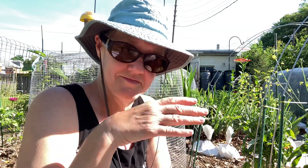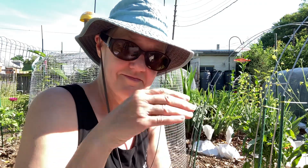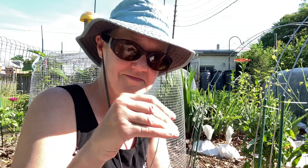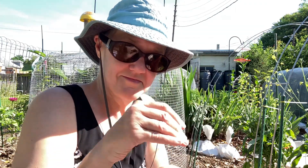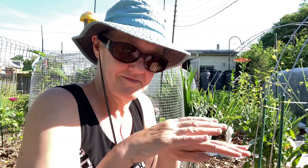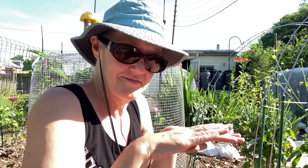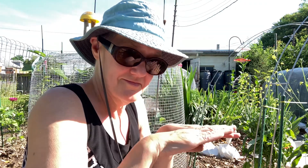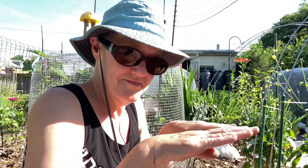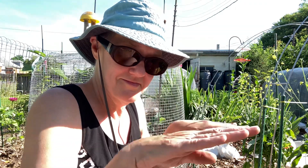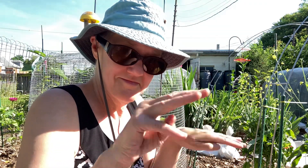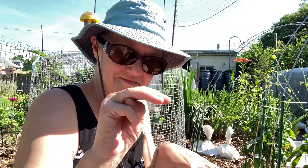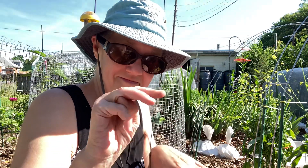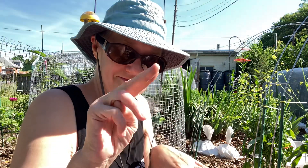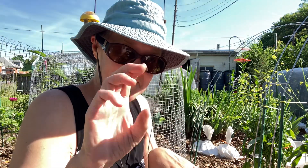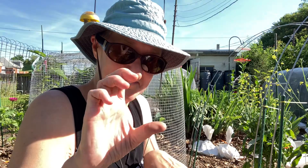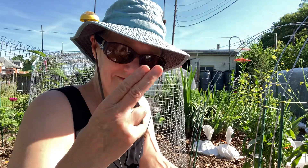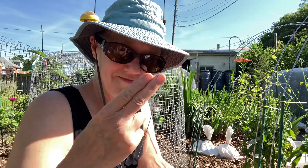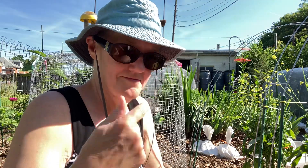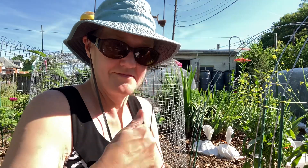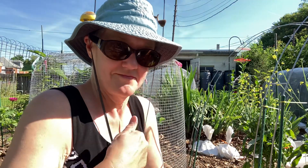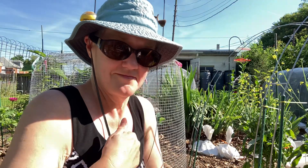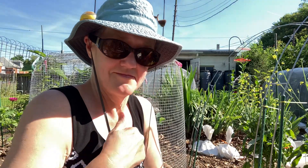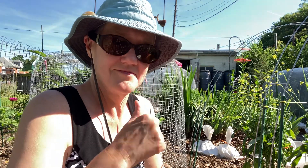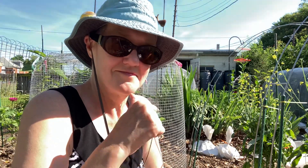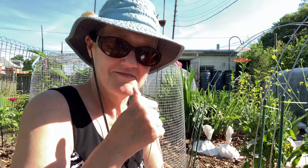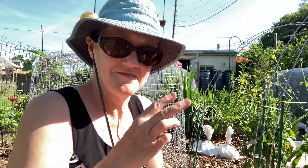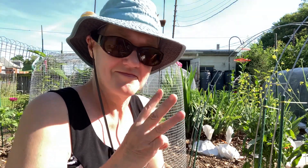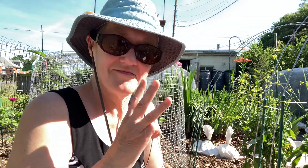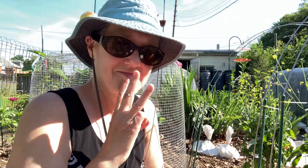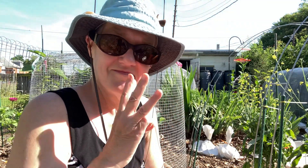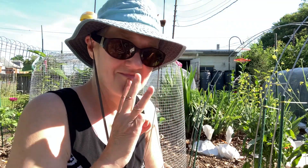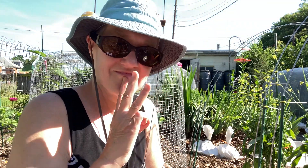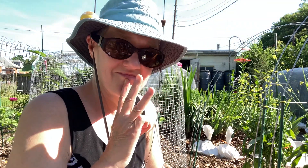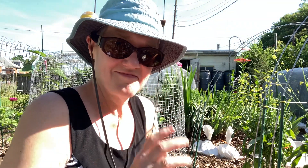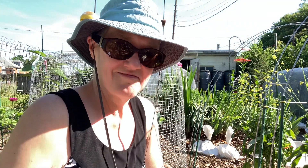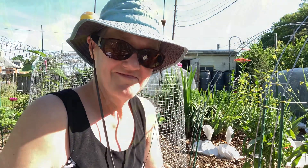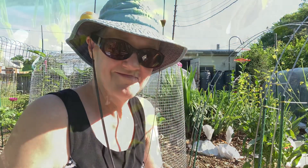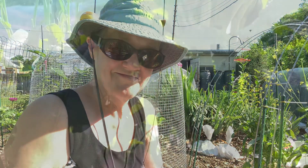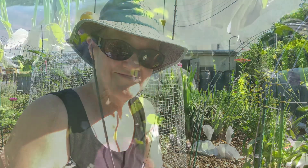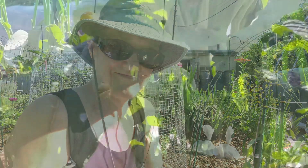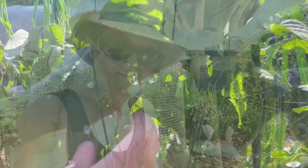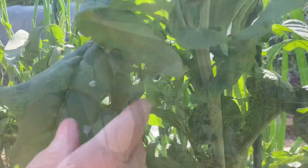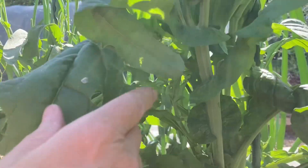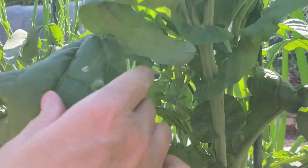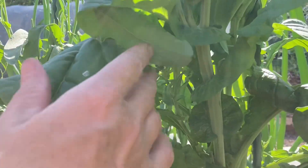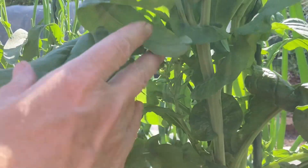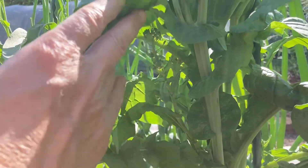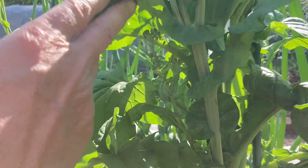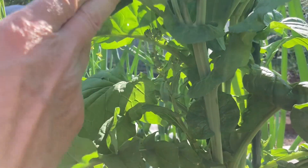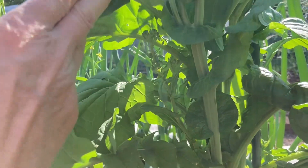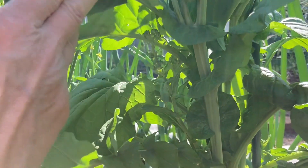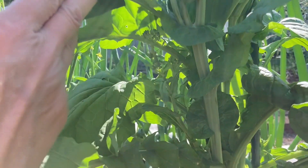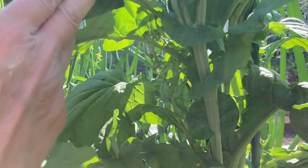now this has gotten plenty of rain and i haven't watered the mulch has helped too